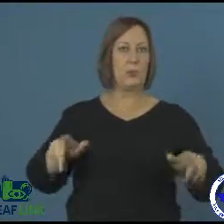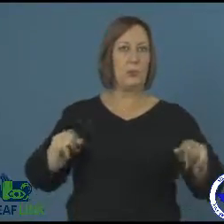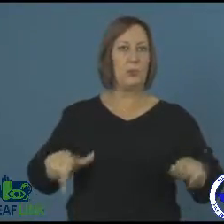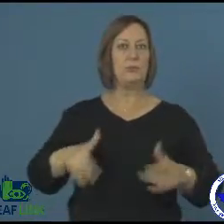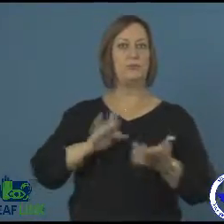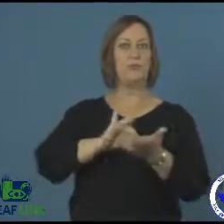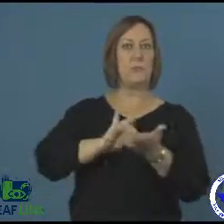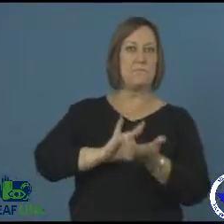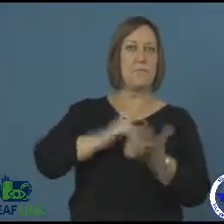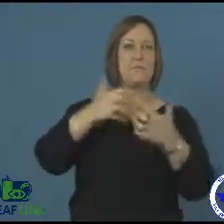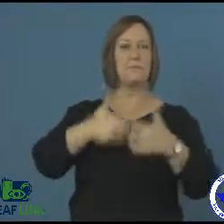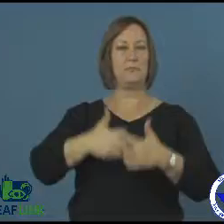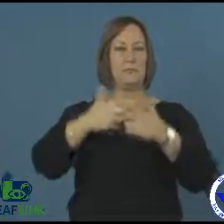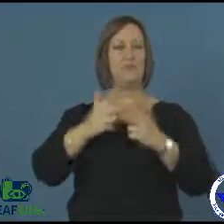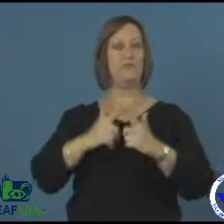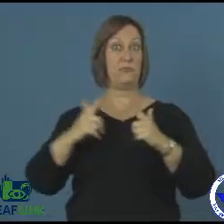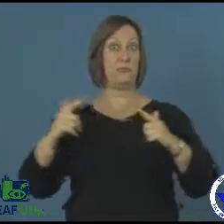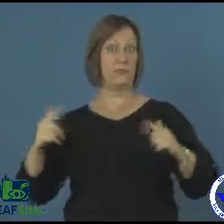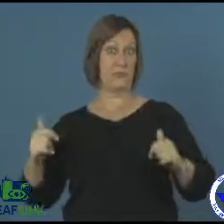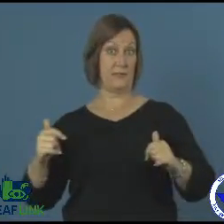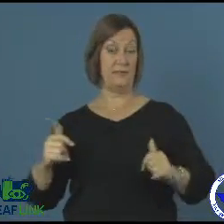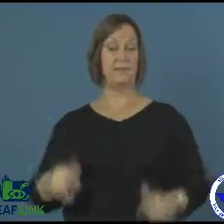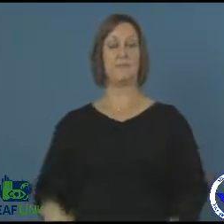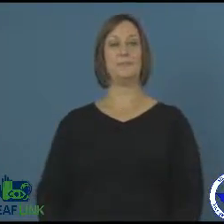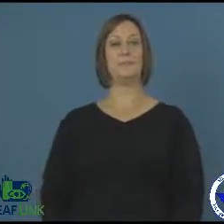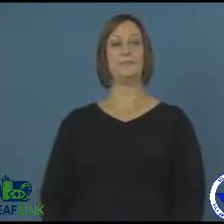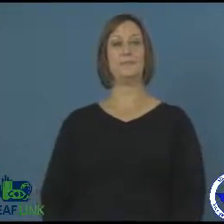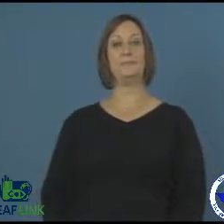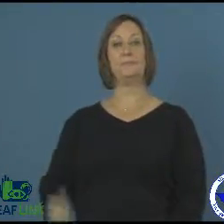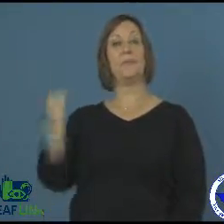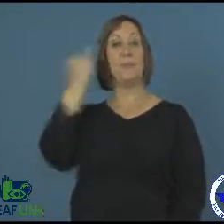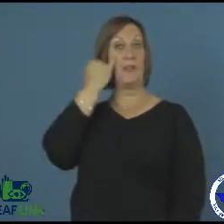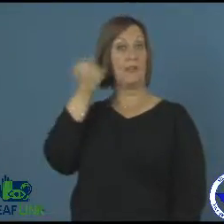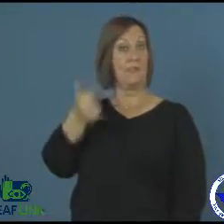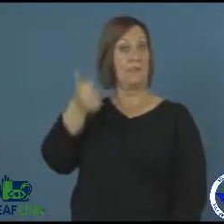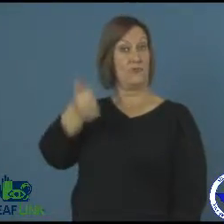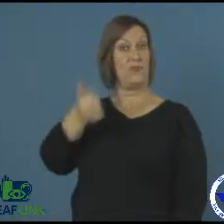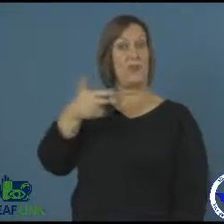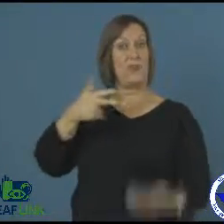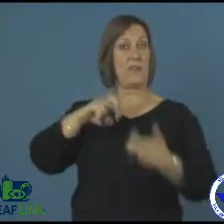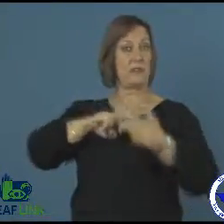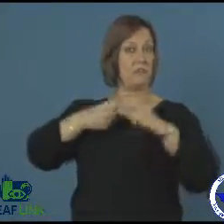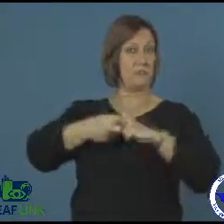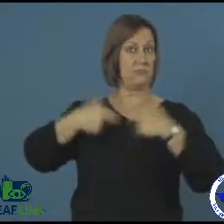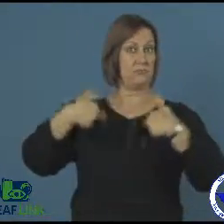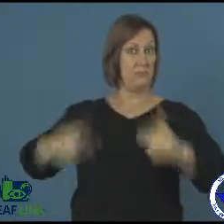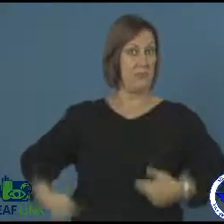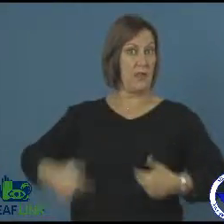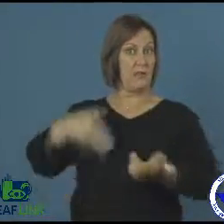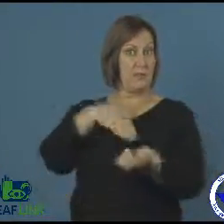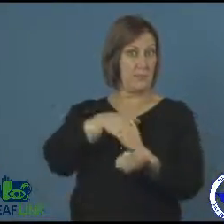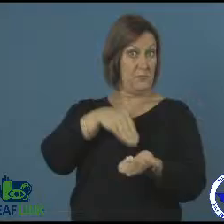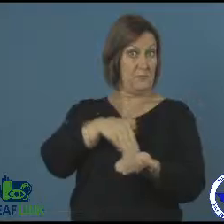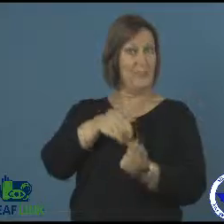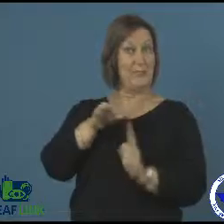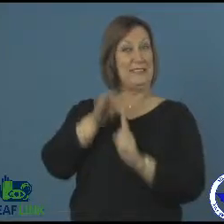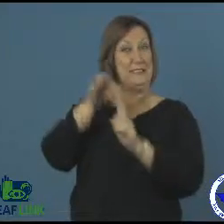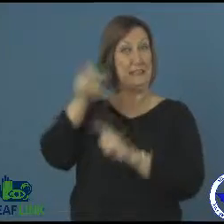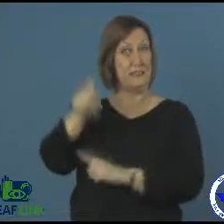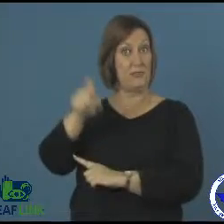If you yourself have any special health care needs, and you travel on your own, it is a good idea to leave